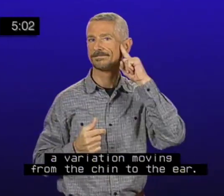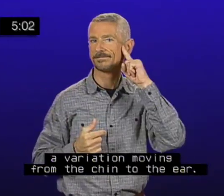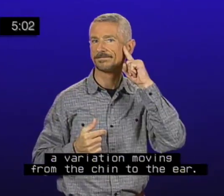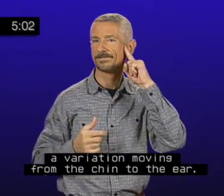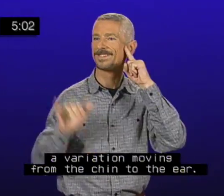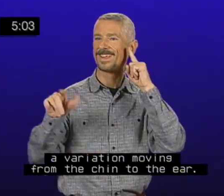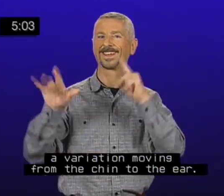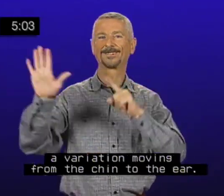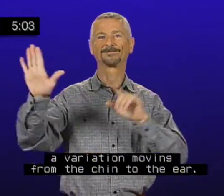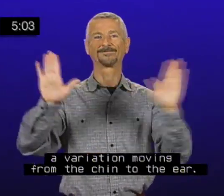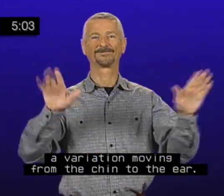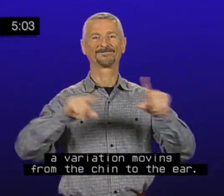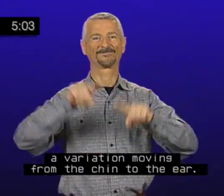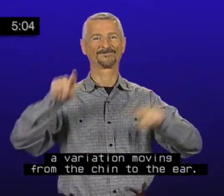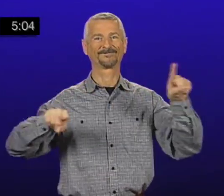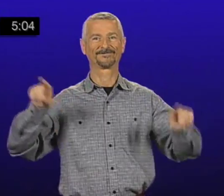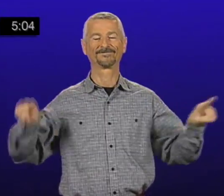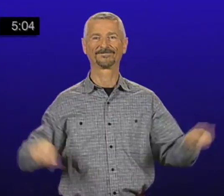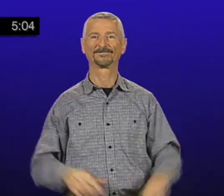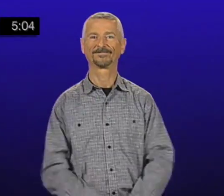from the chin to the ear. Here are